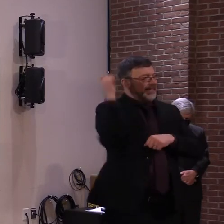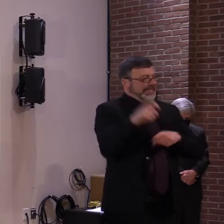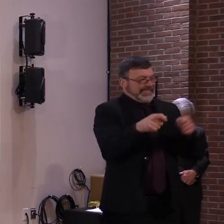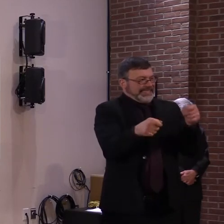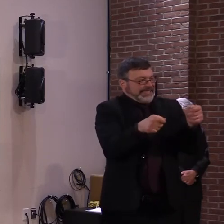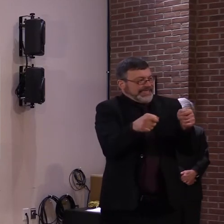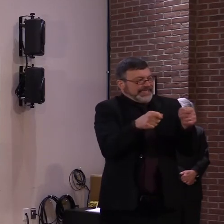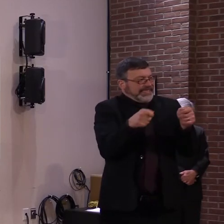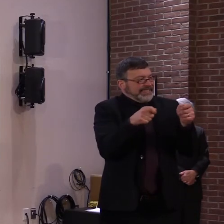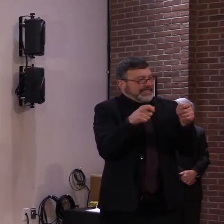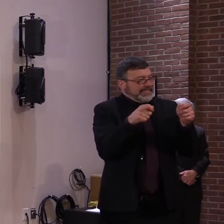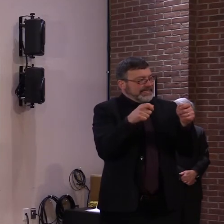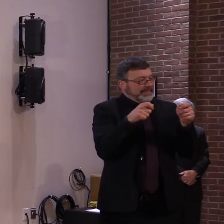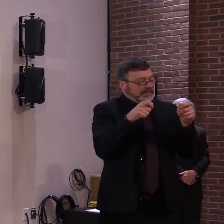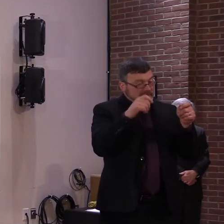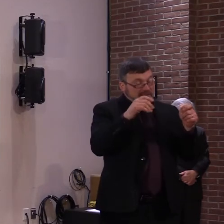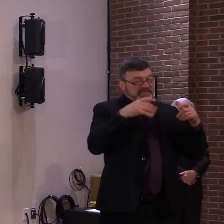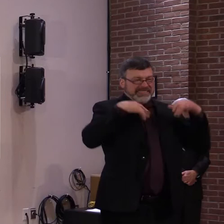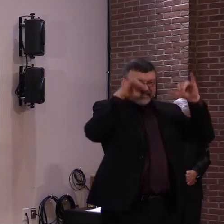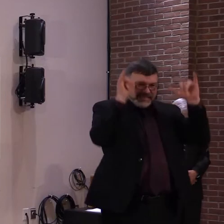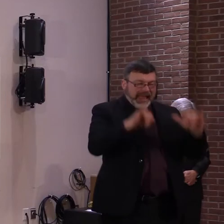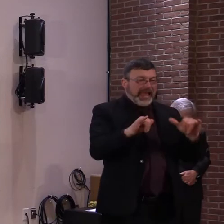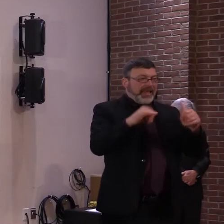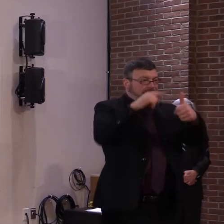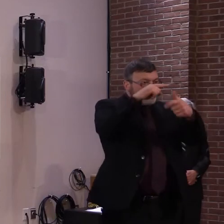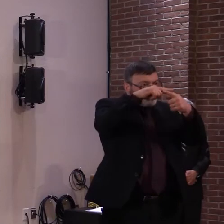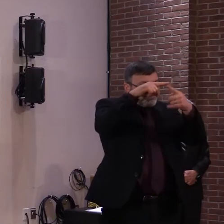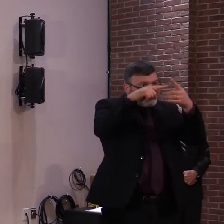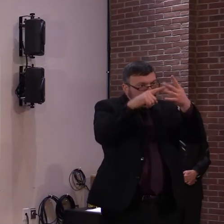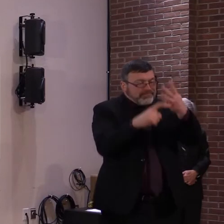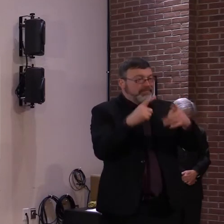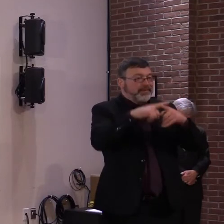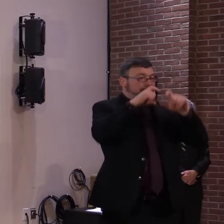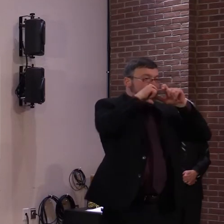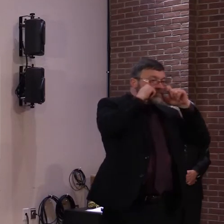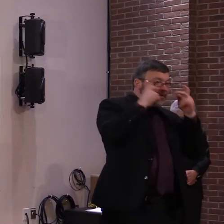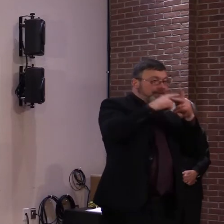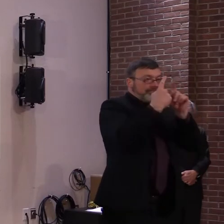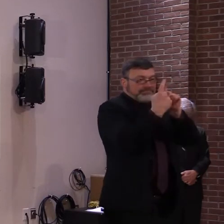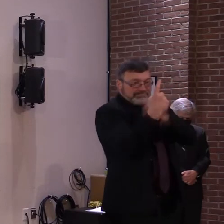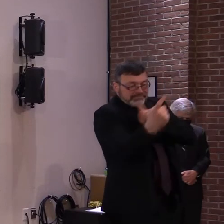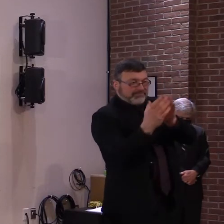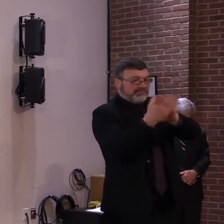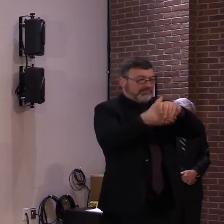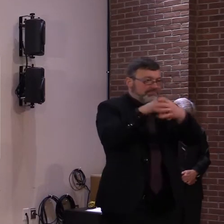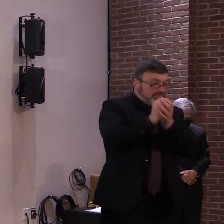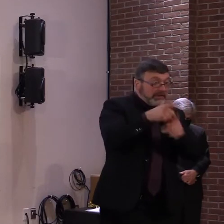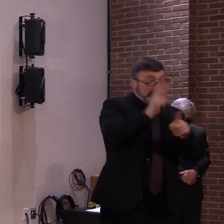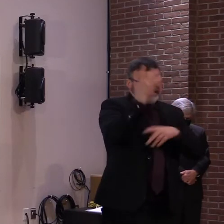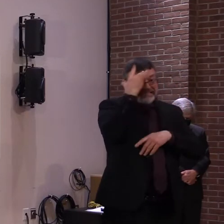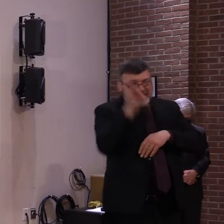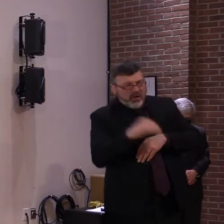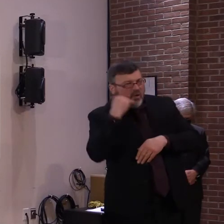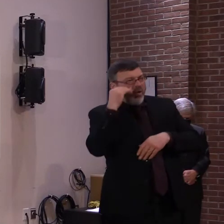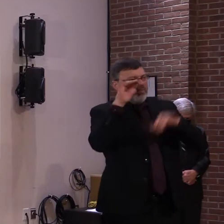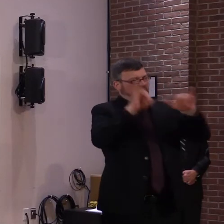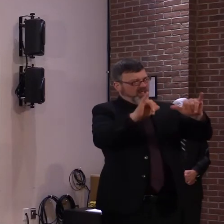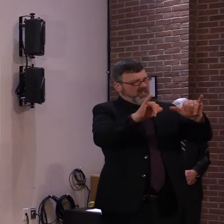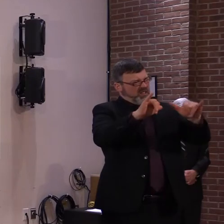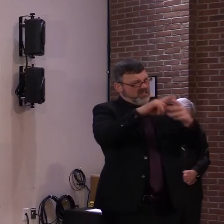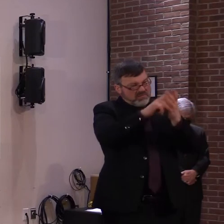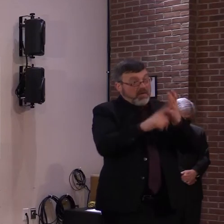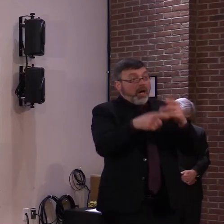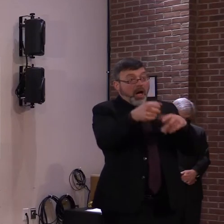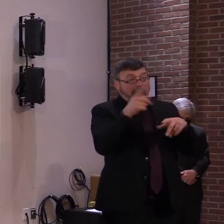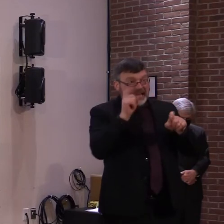uncrowded places. And I urge you to take advantage of the many daily testing opportunities. If you